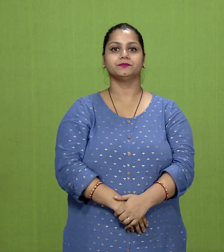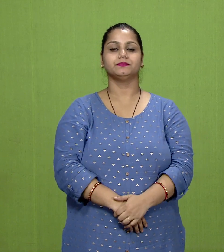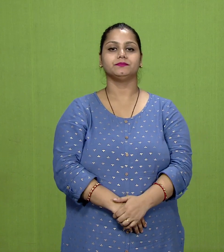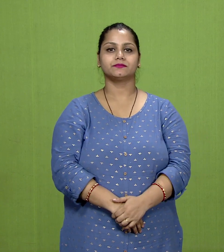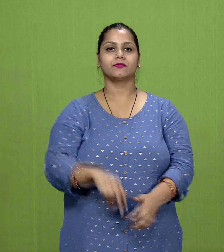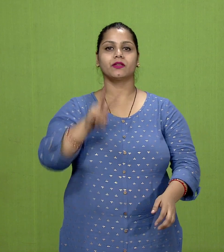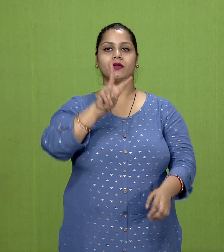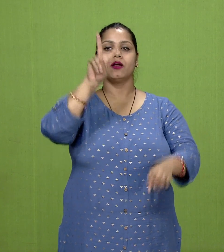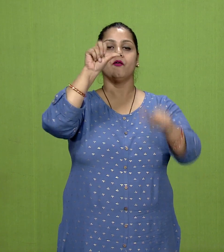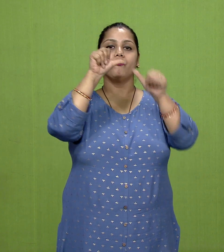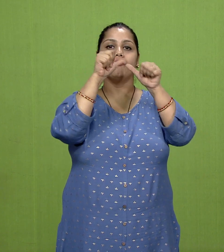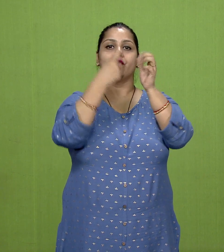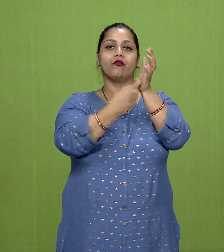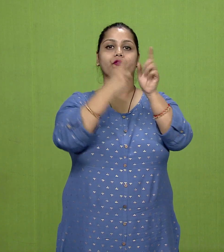Vardhamana Mahavira